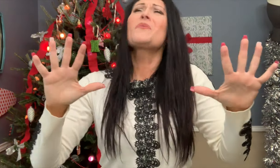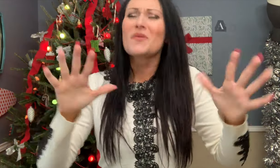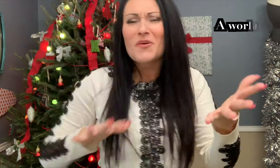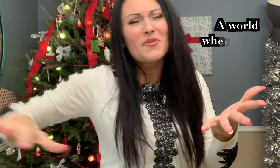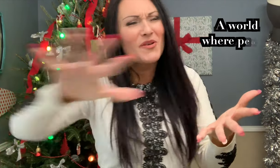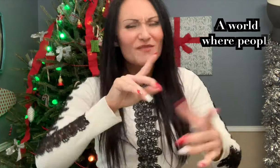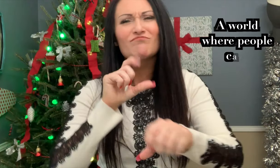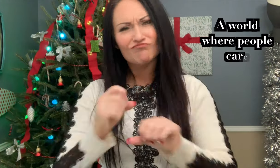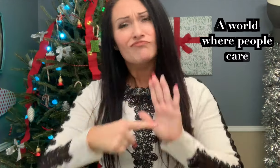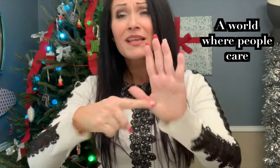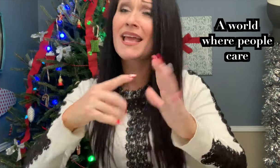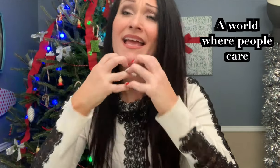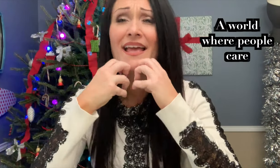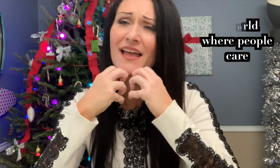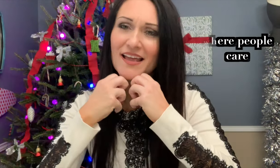where people care.